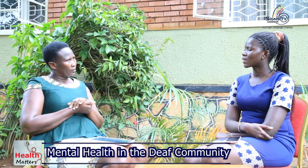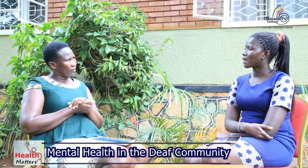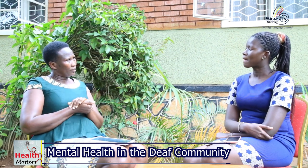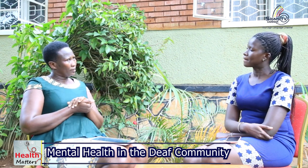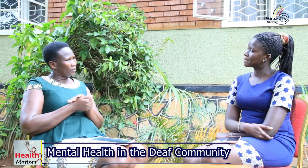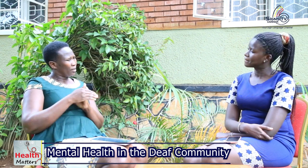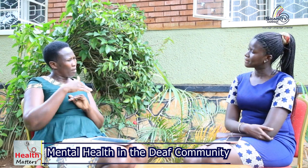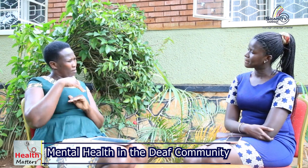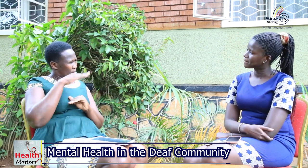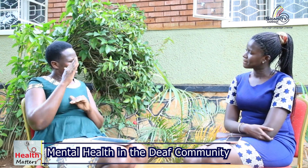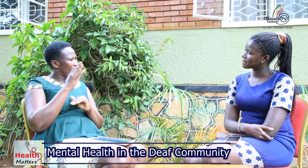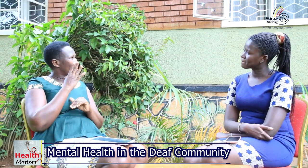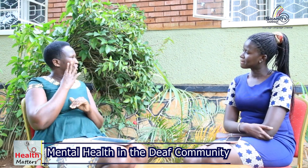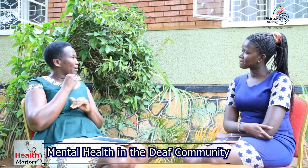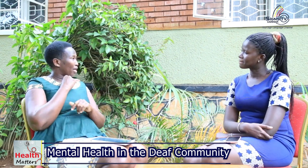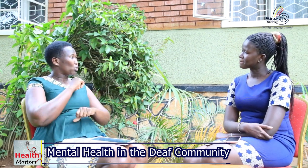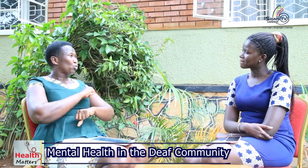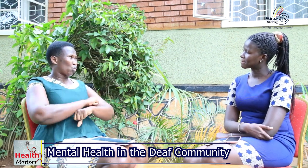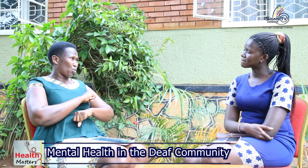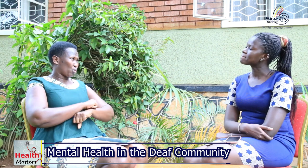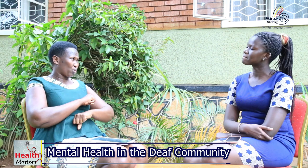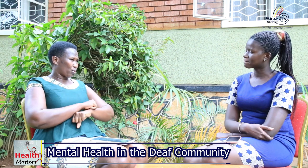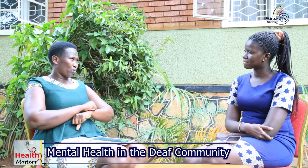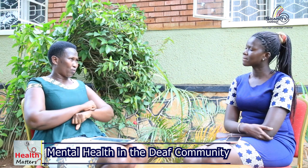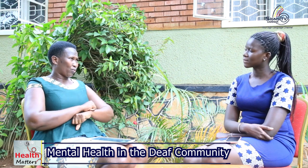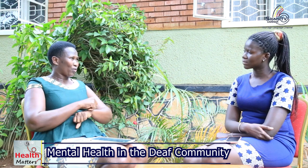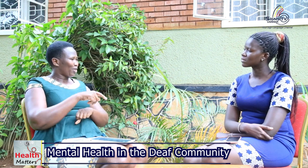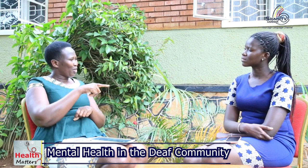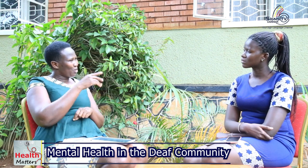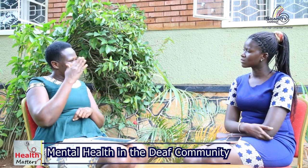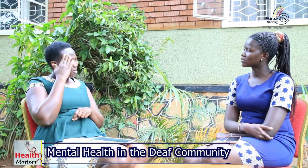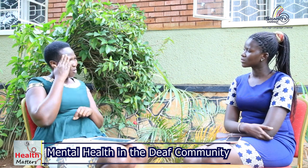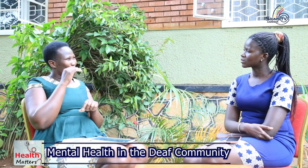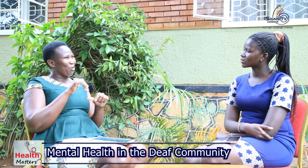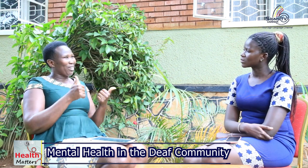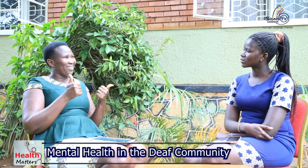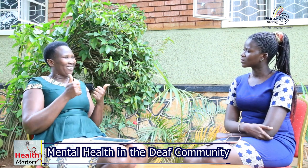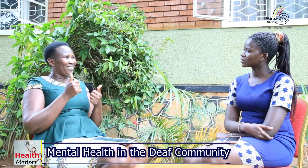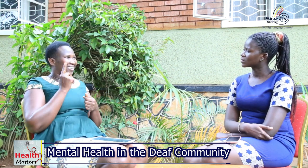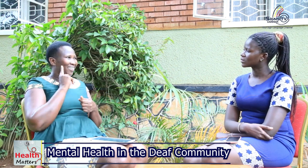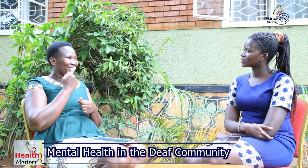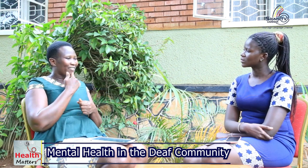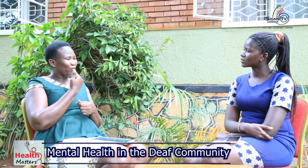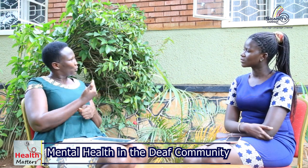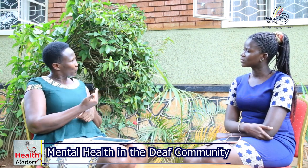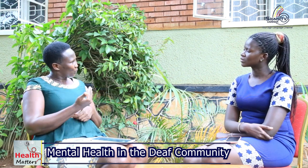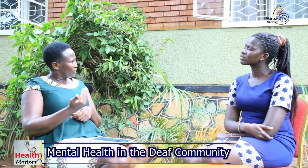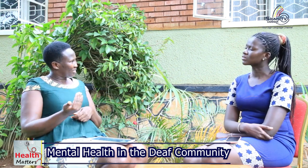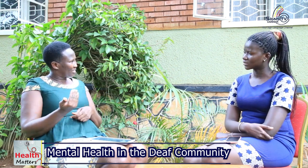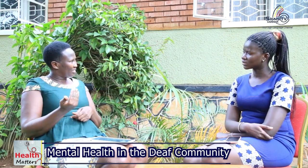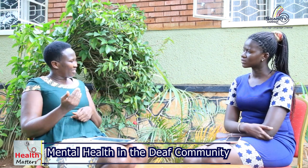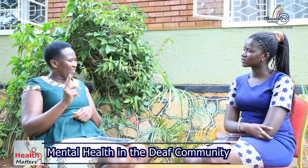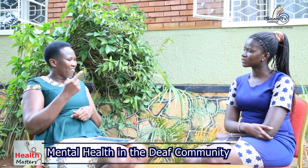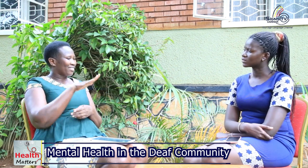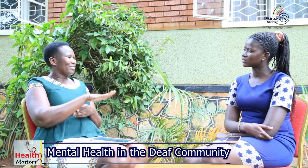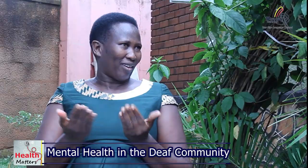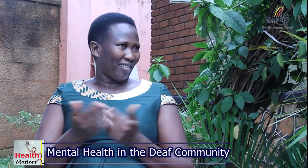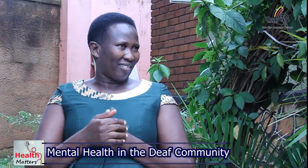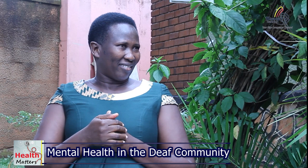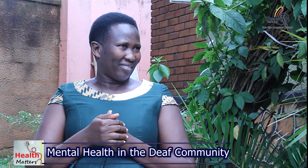also work majorly in our experiences in schools you know very well the deaf children the